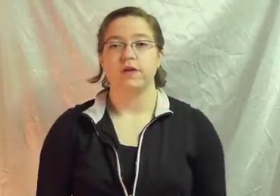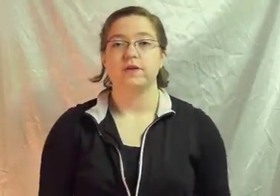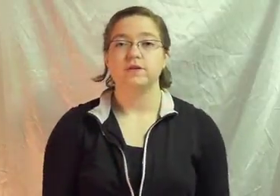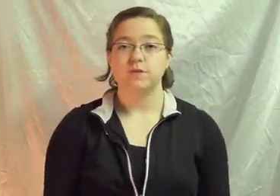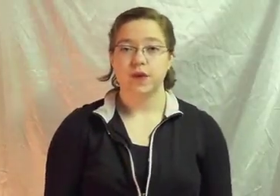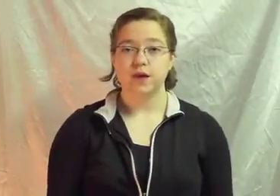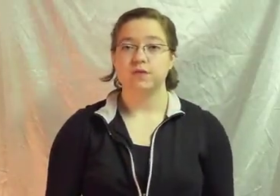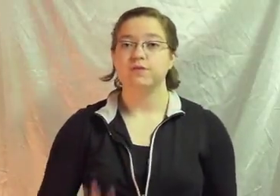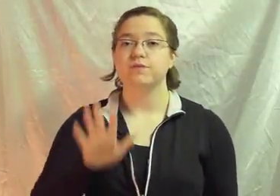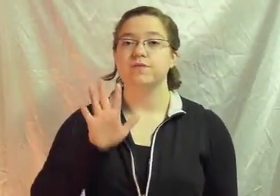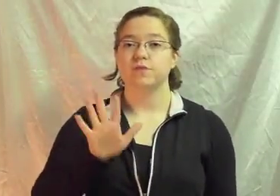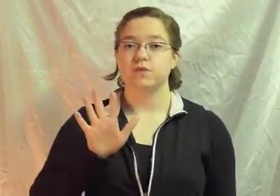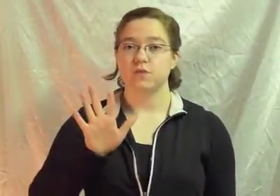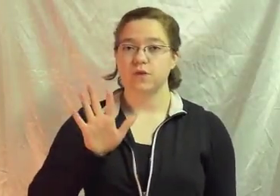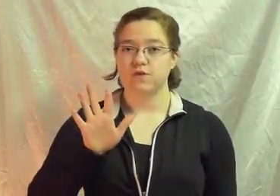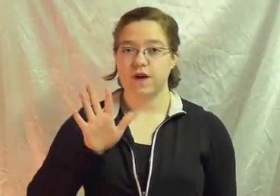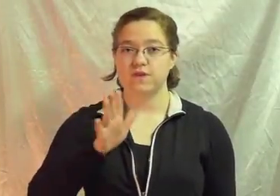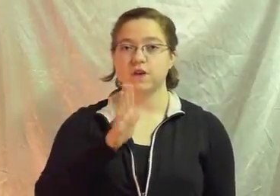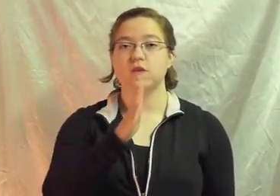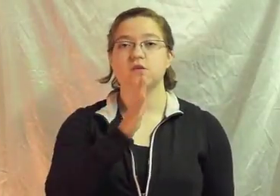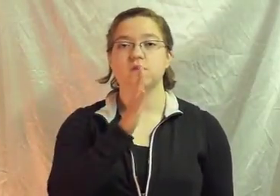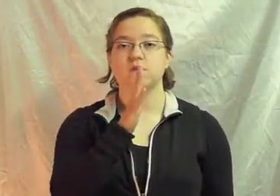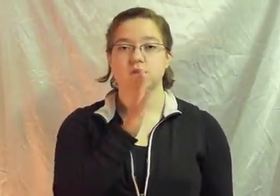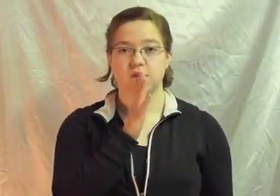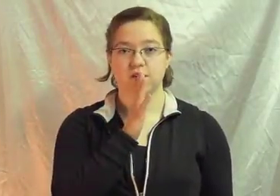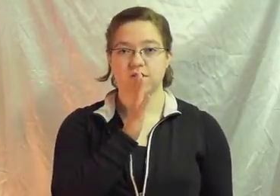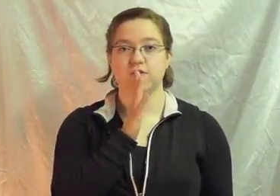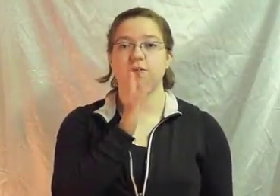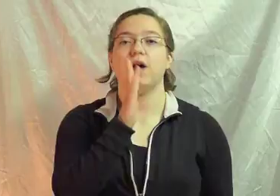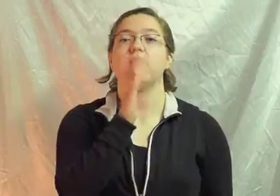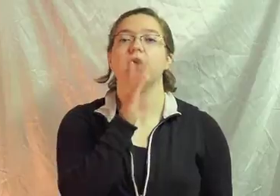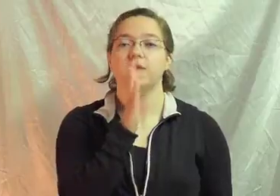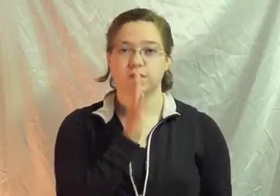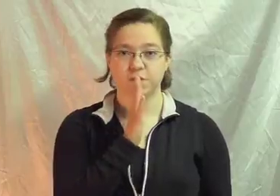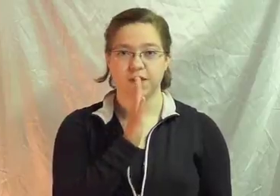Speak Five fingers In front of your mouth Speak